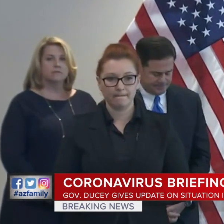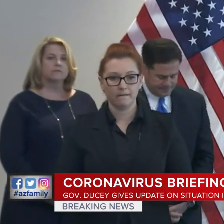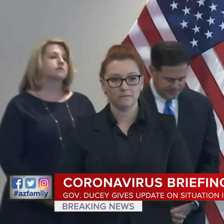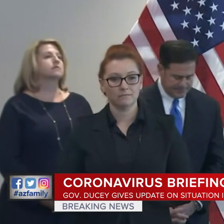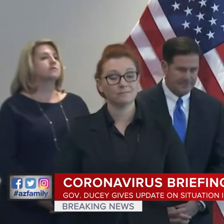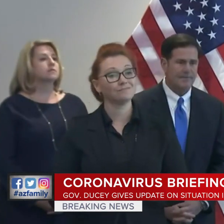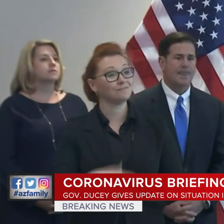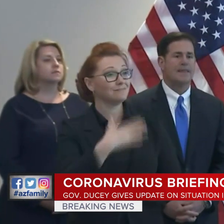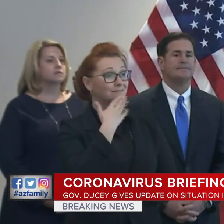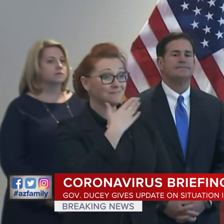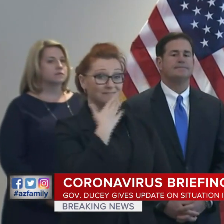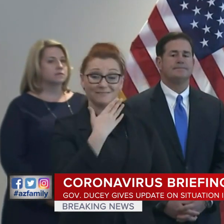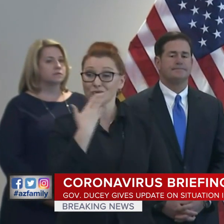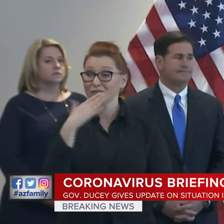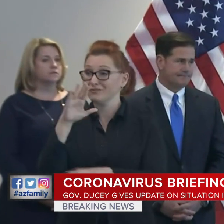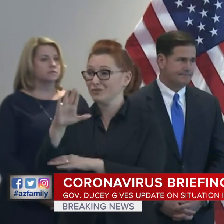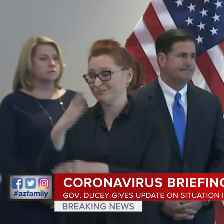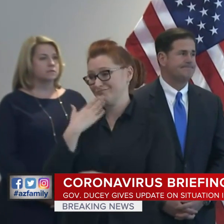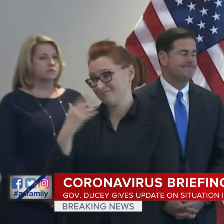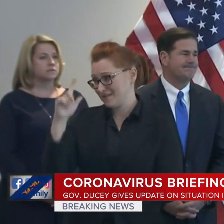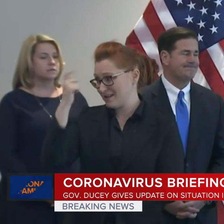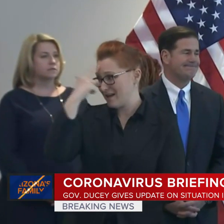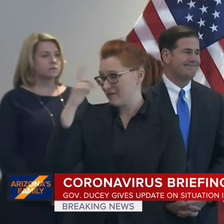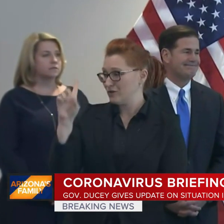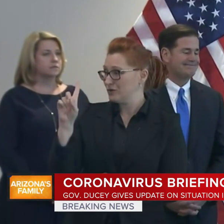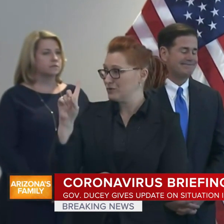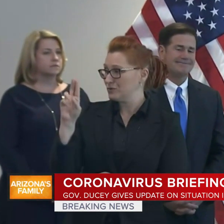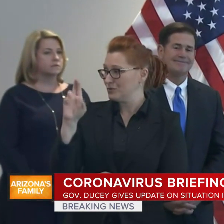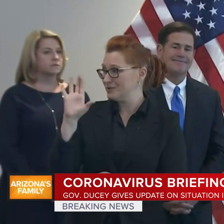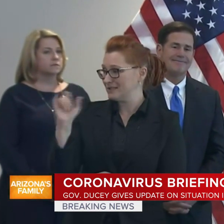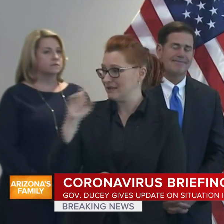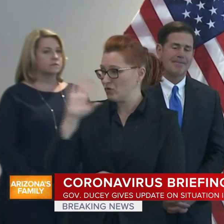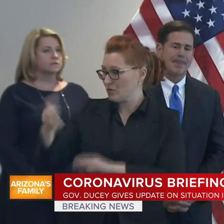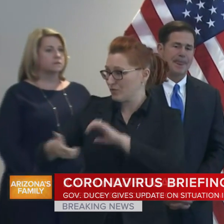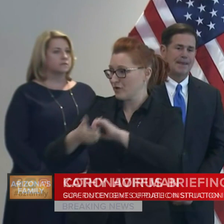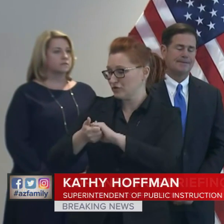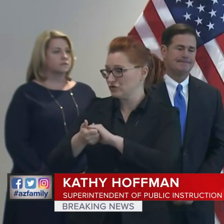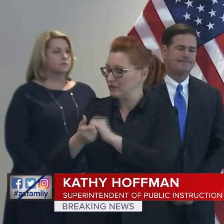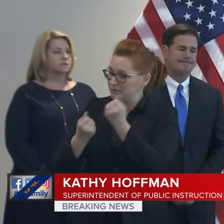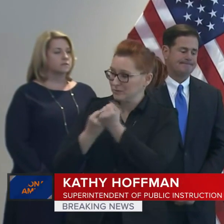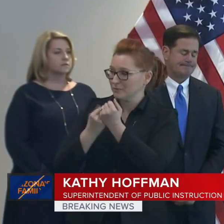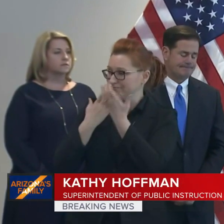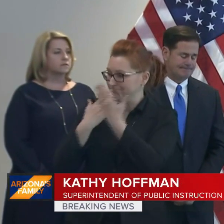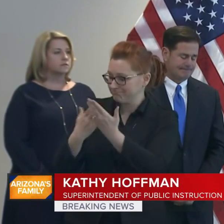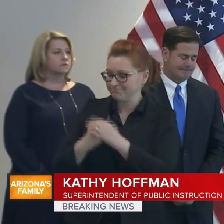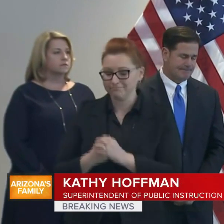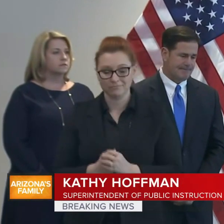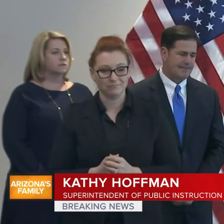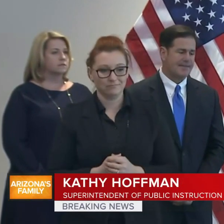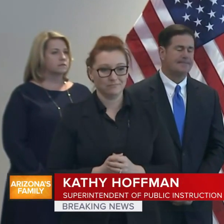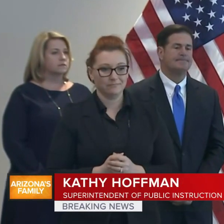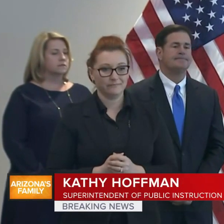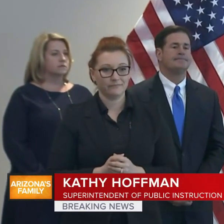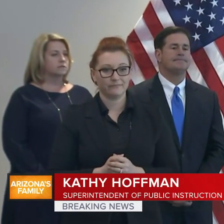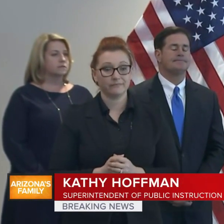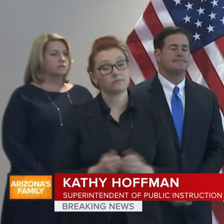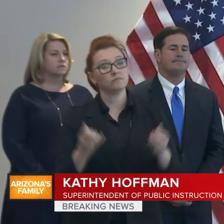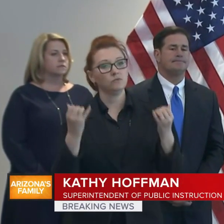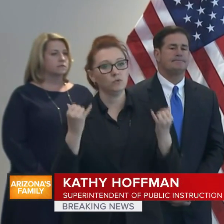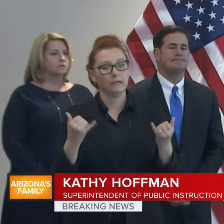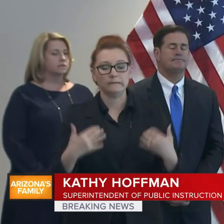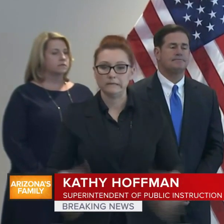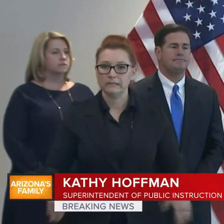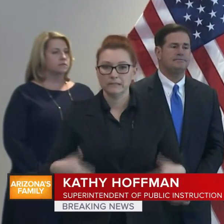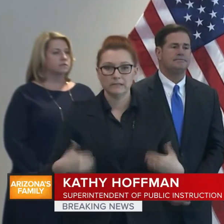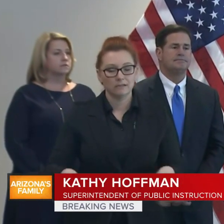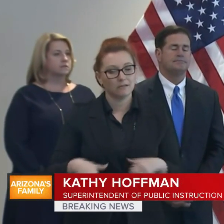Thank you. Good afternoon. Thank you, Governor Ducey, for your continued partnership during these difficult times. Today, we made the difficult